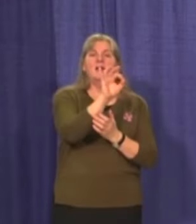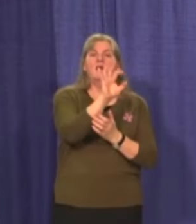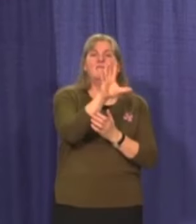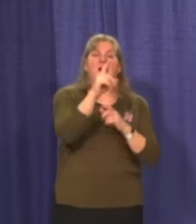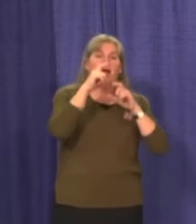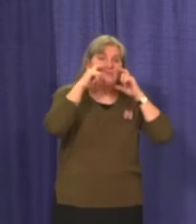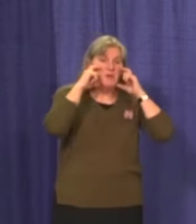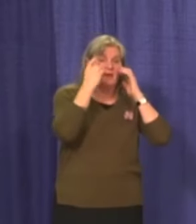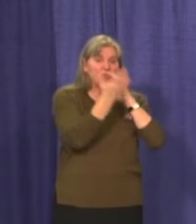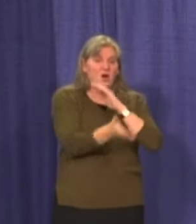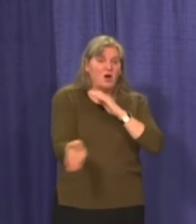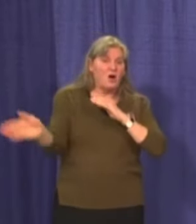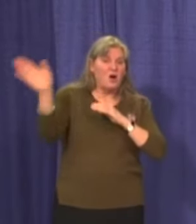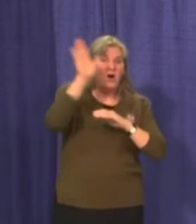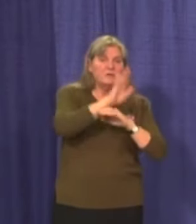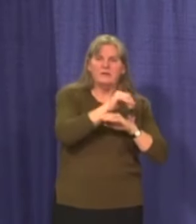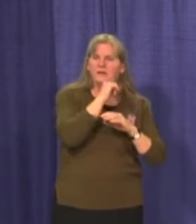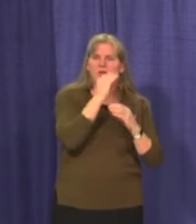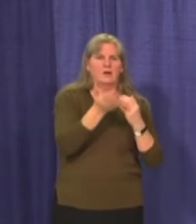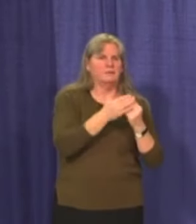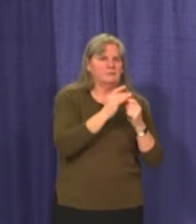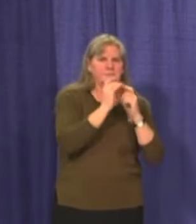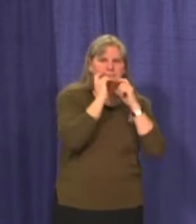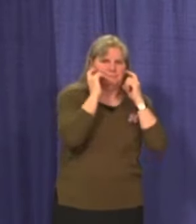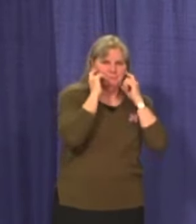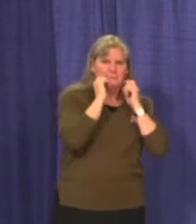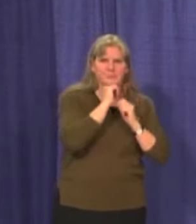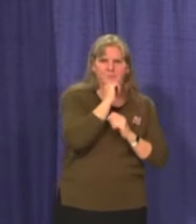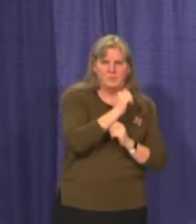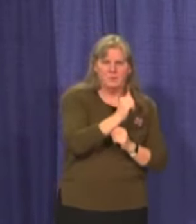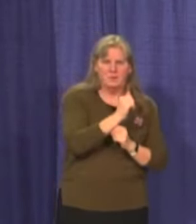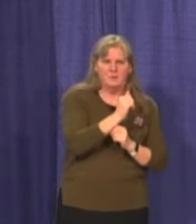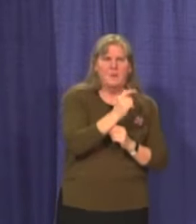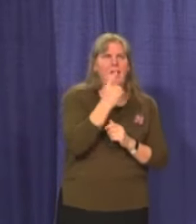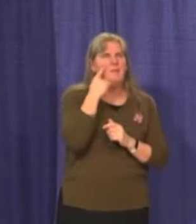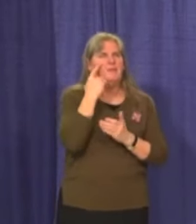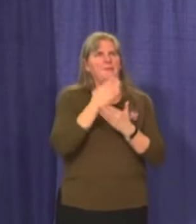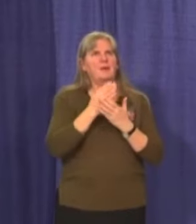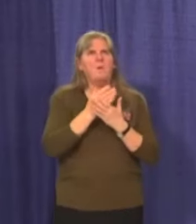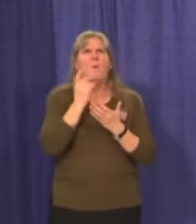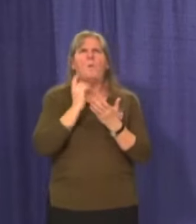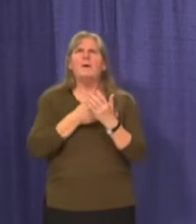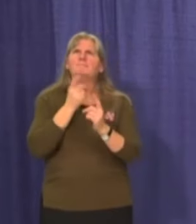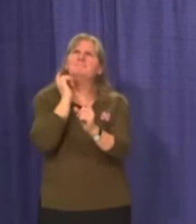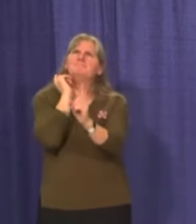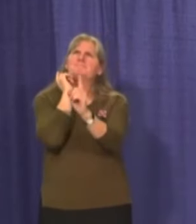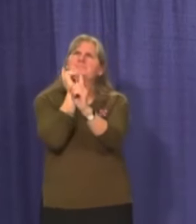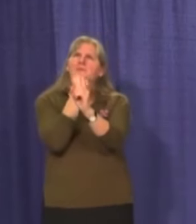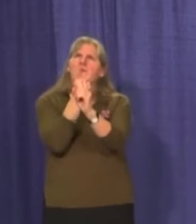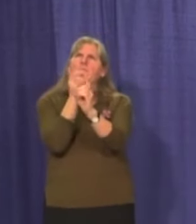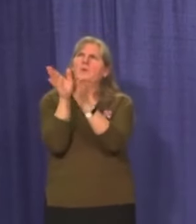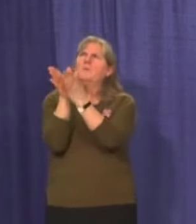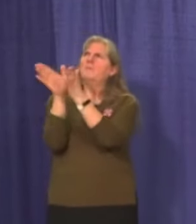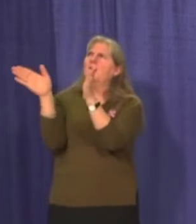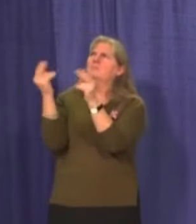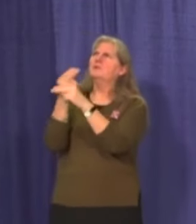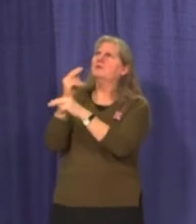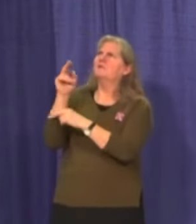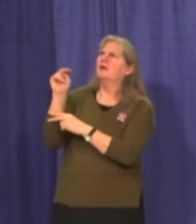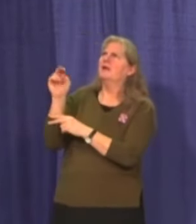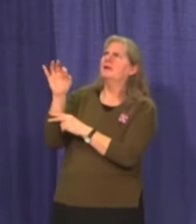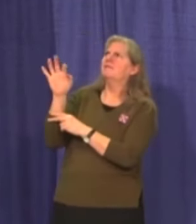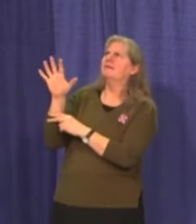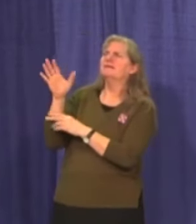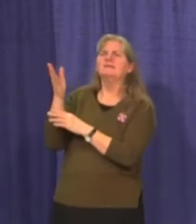and we, when we're really looking for what's the goal of, um, you know, use in the public, it's